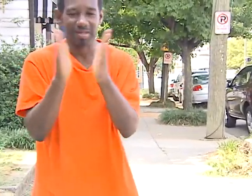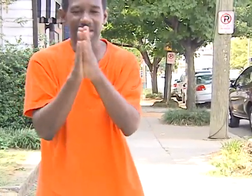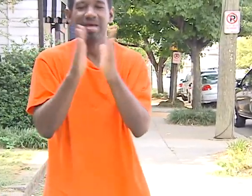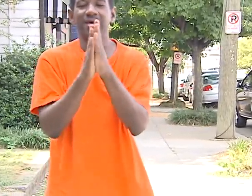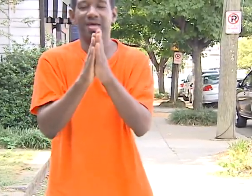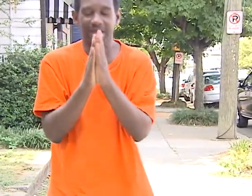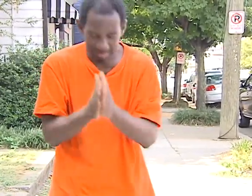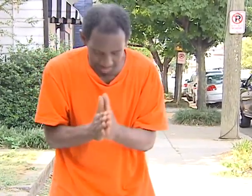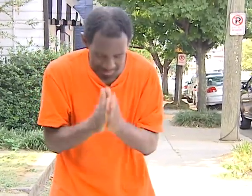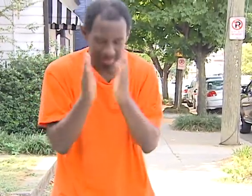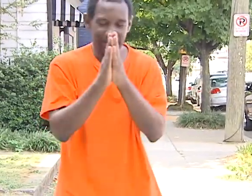Hey man.